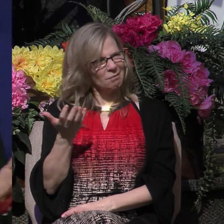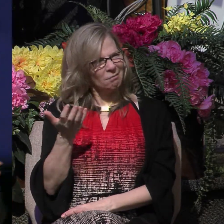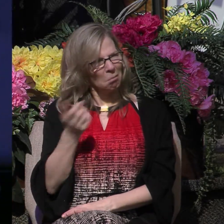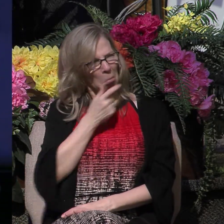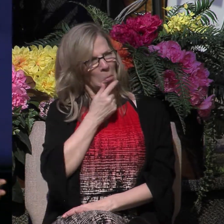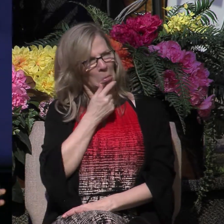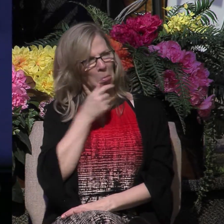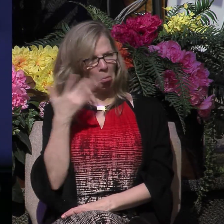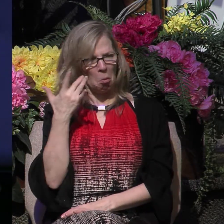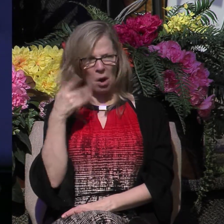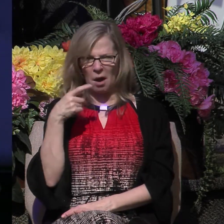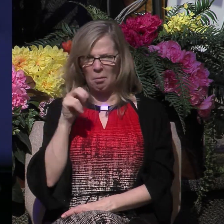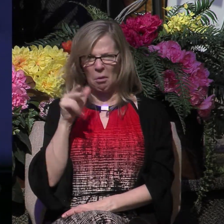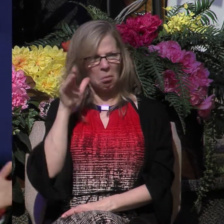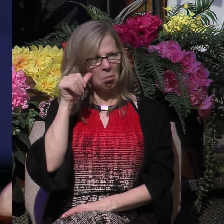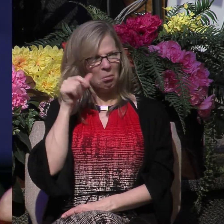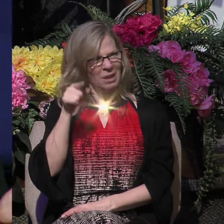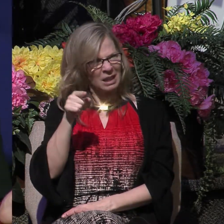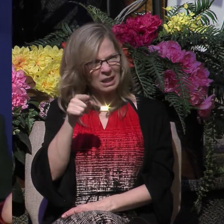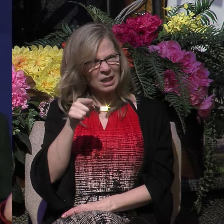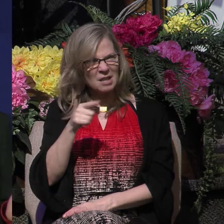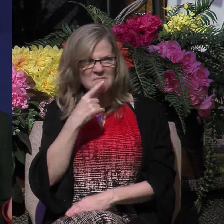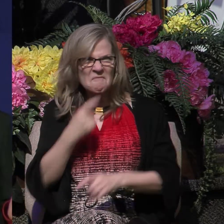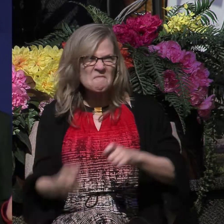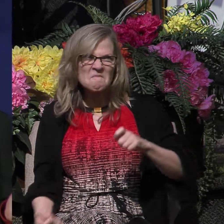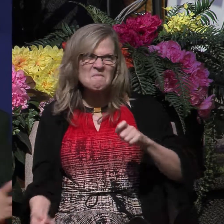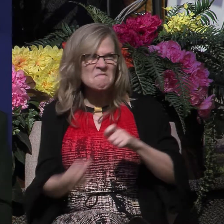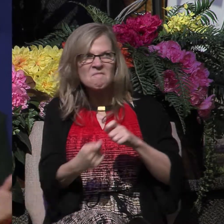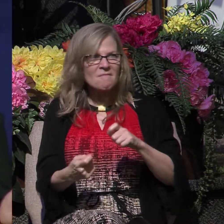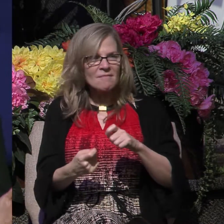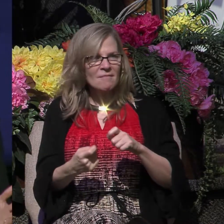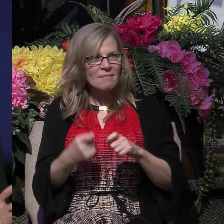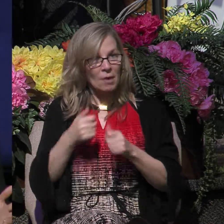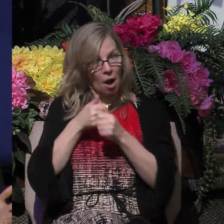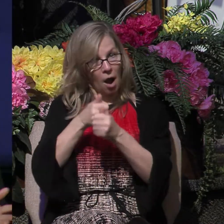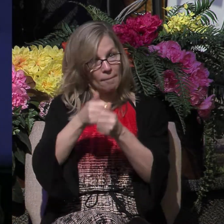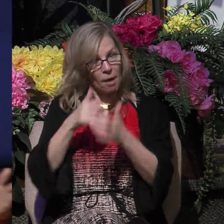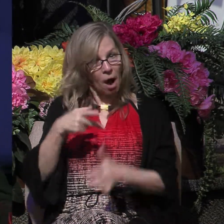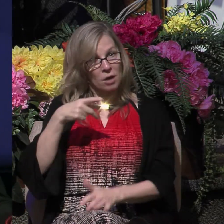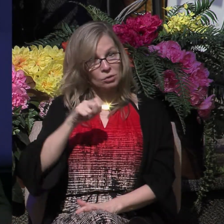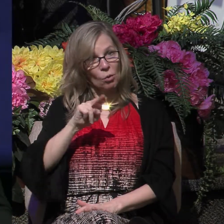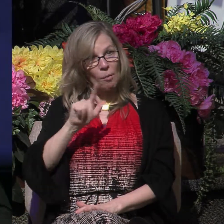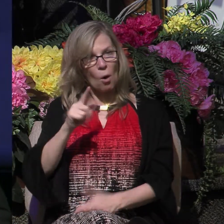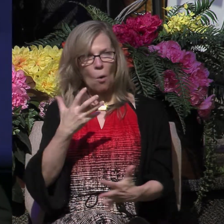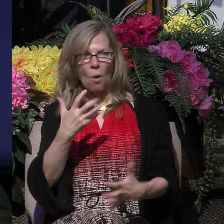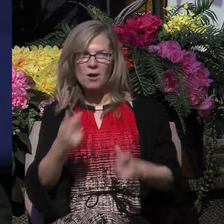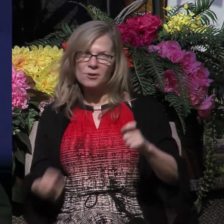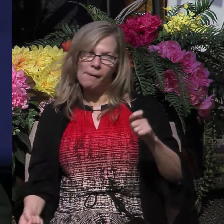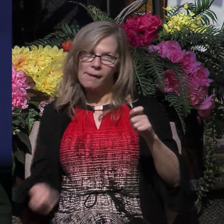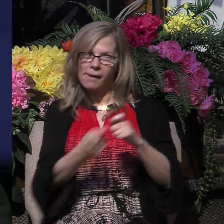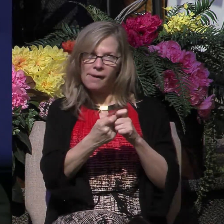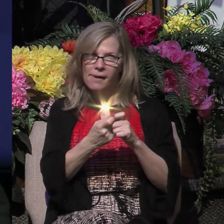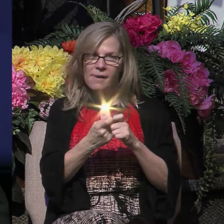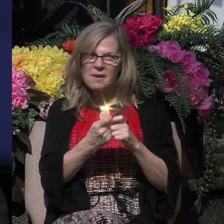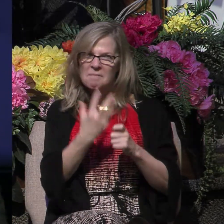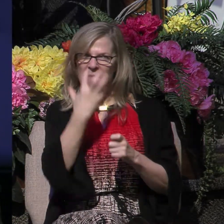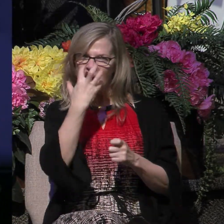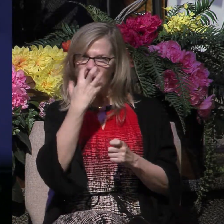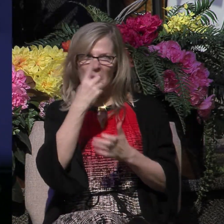Why did Paul do this thing? Was he being vengeful? Was the apostle retaliating for what had been done to he and Silas? Was